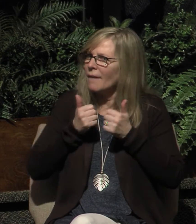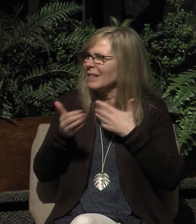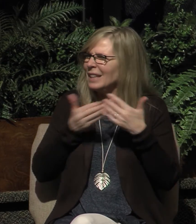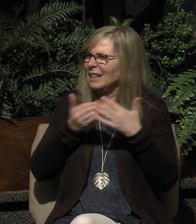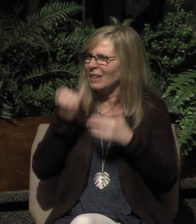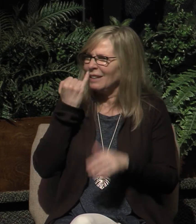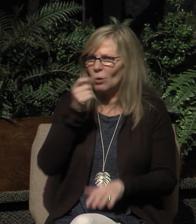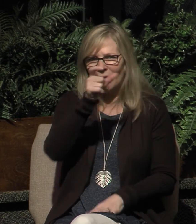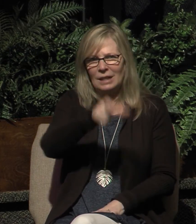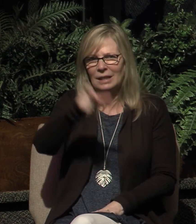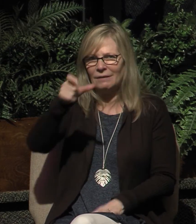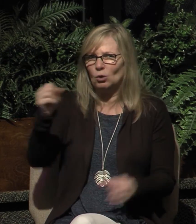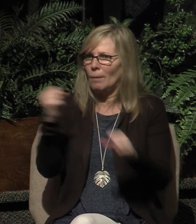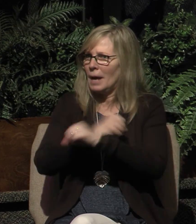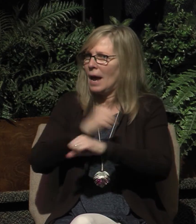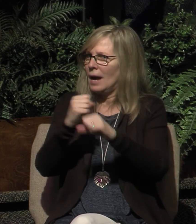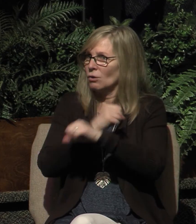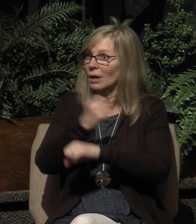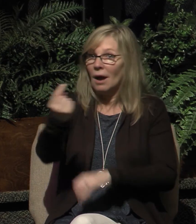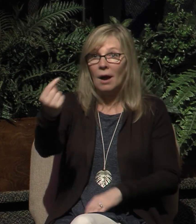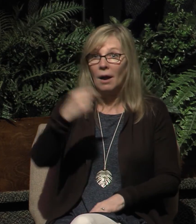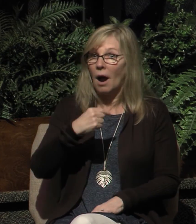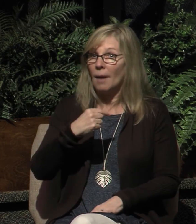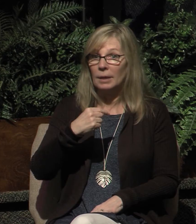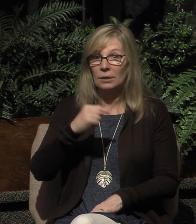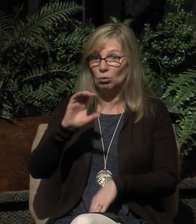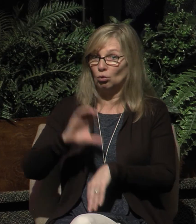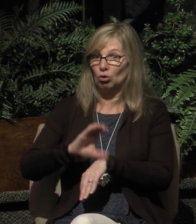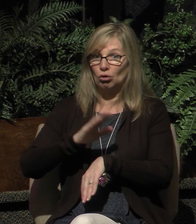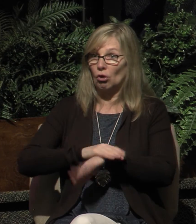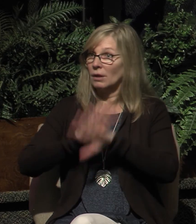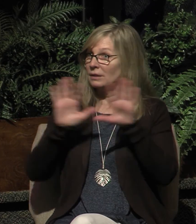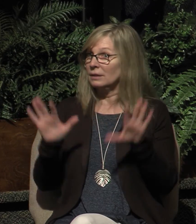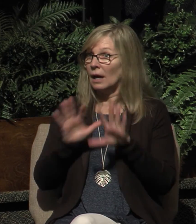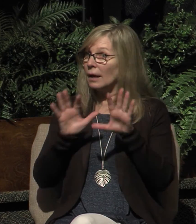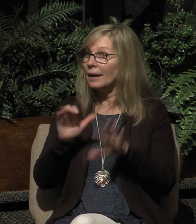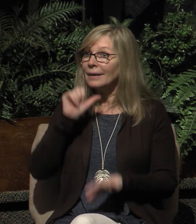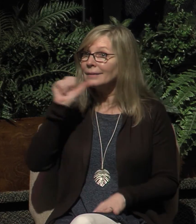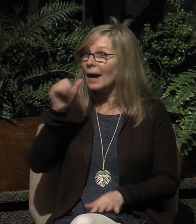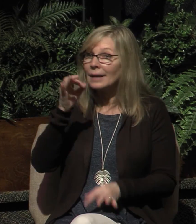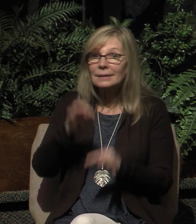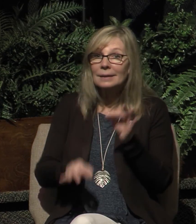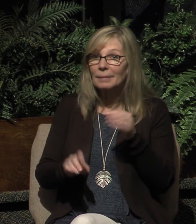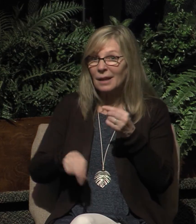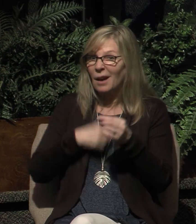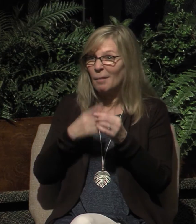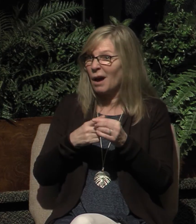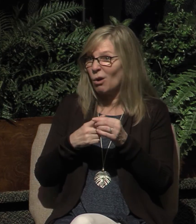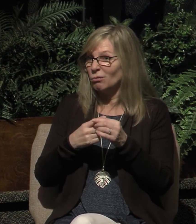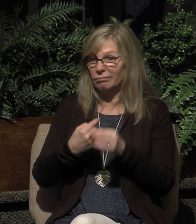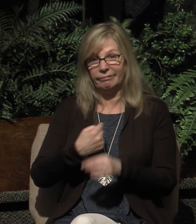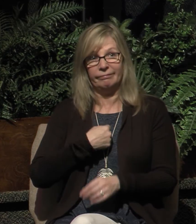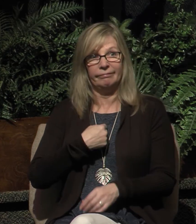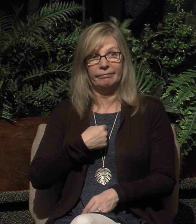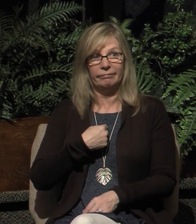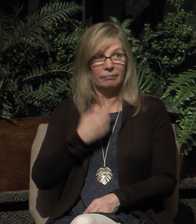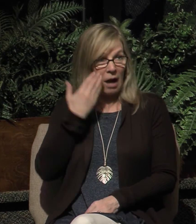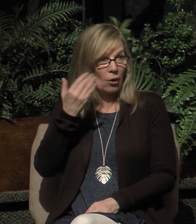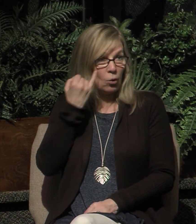that you're going through. Listen, coming to church on Sundays it isn't merely about you. I don't know if anybody's ever told you